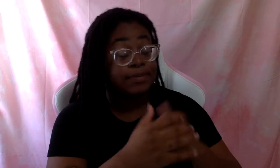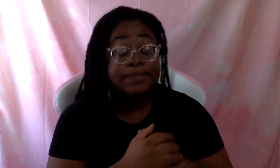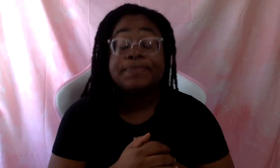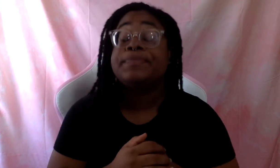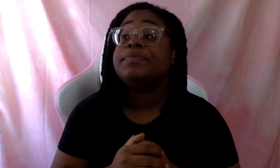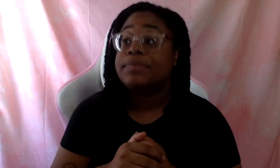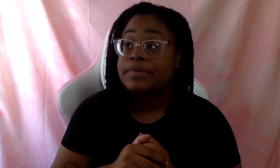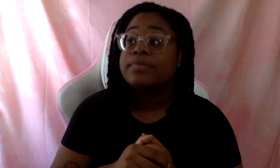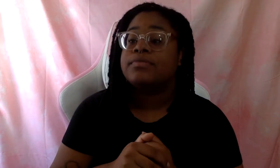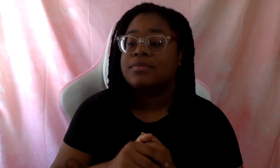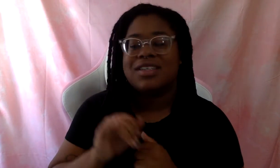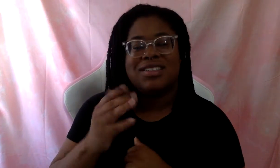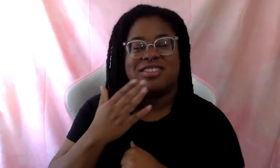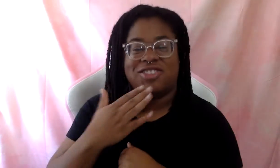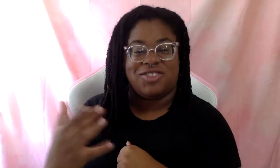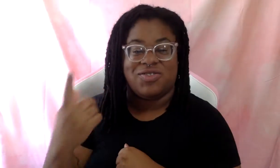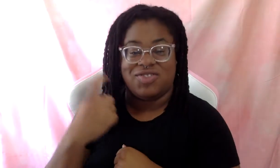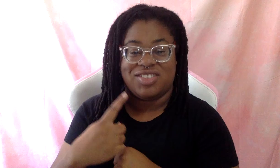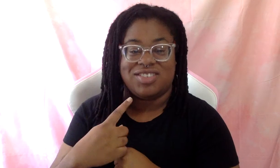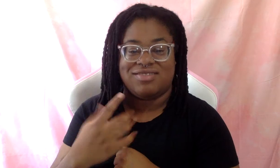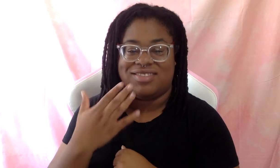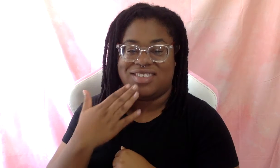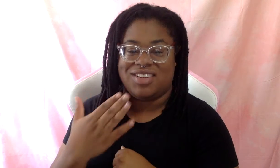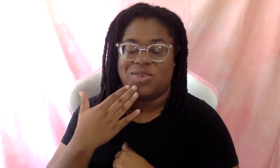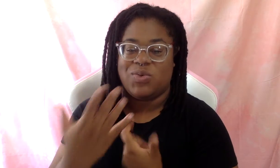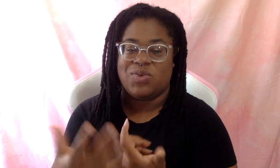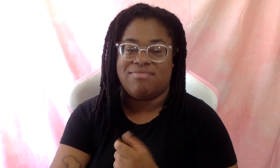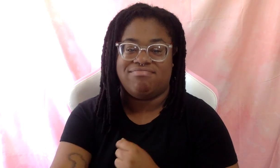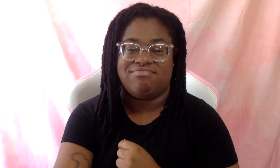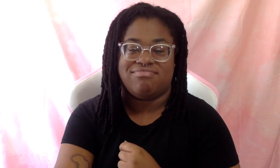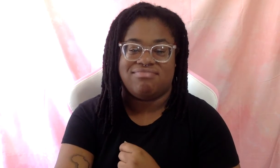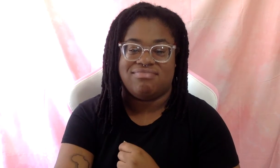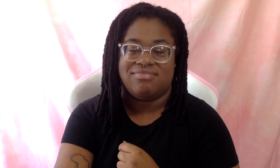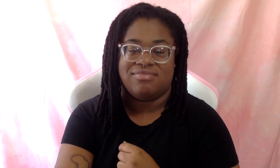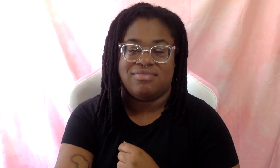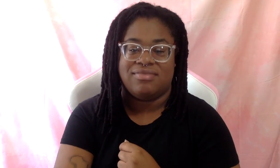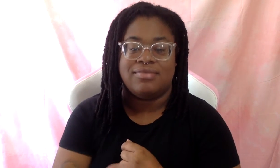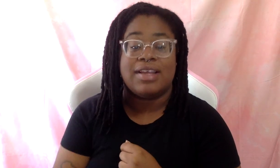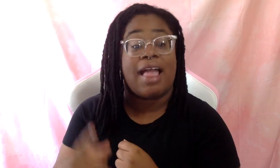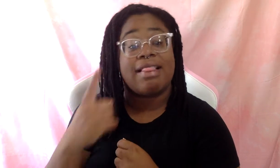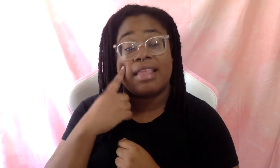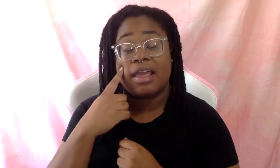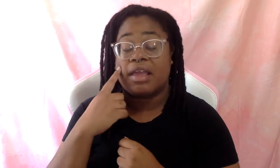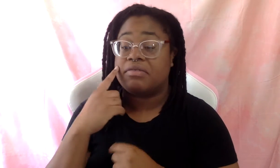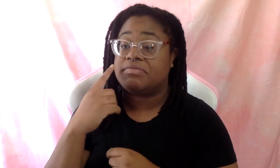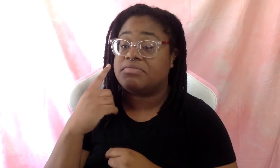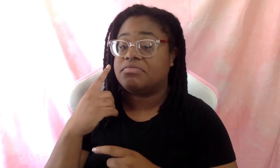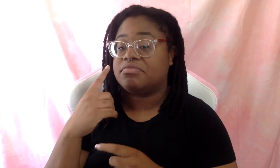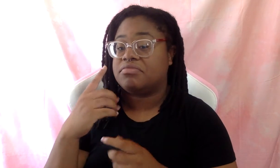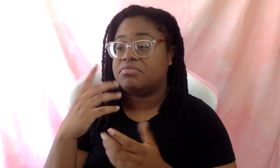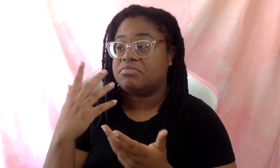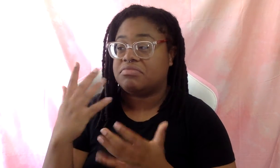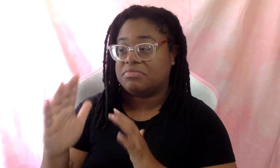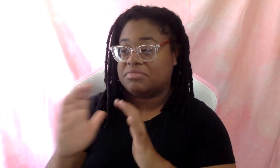um, that's a great question. Thank you for asking that. I think communication does not necessarily have to do with